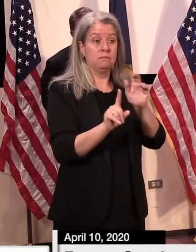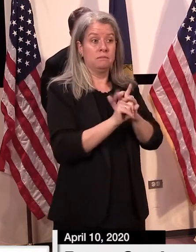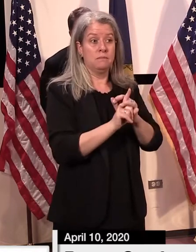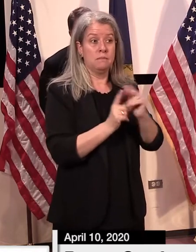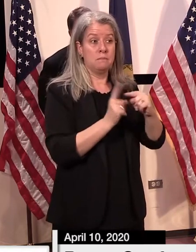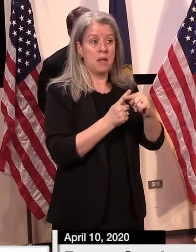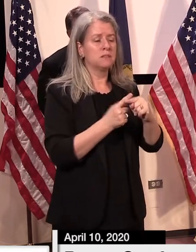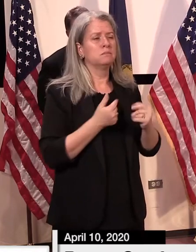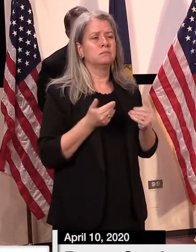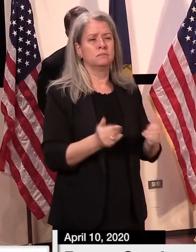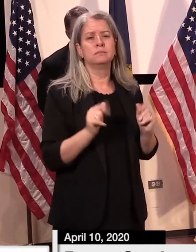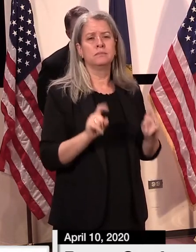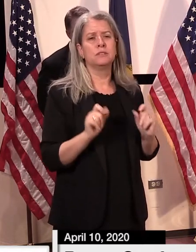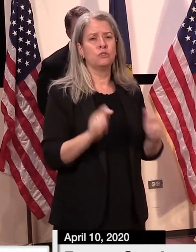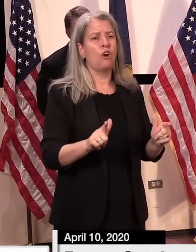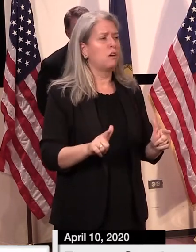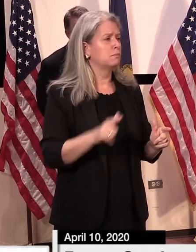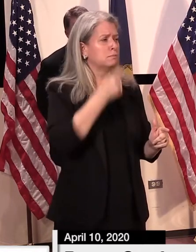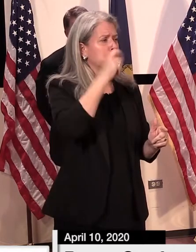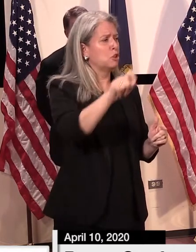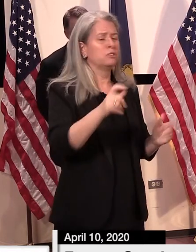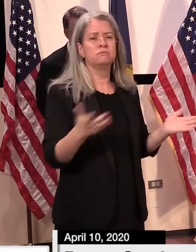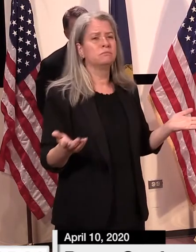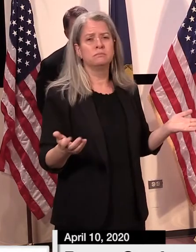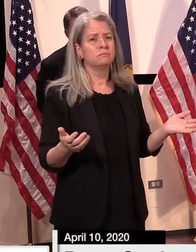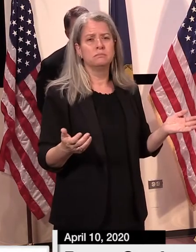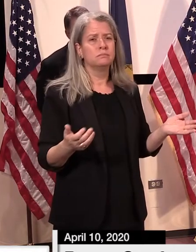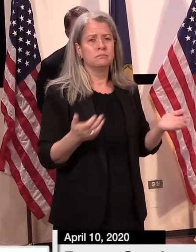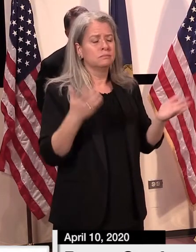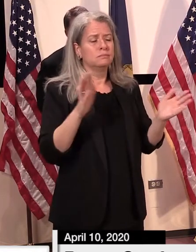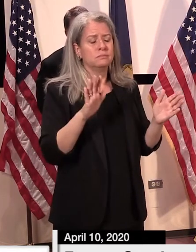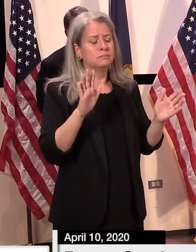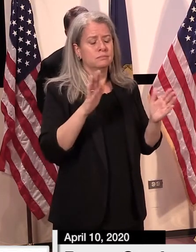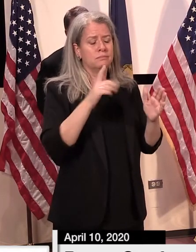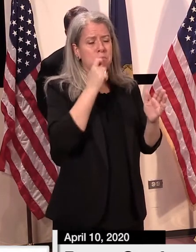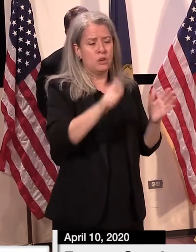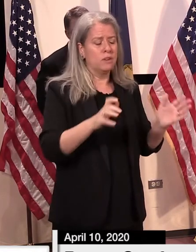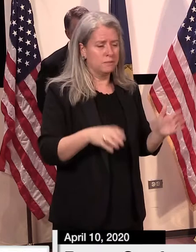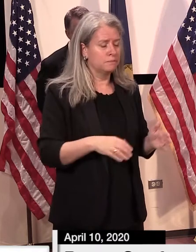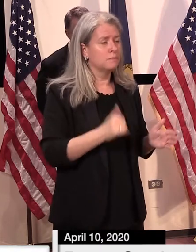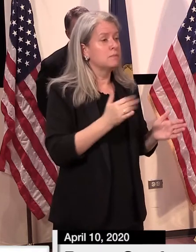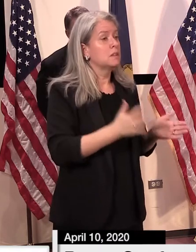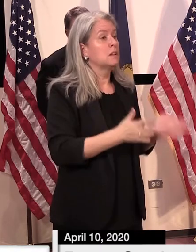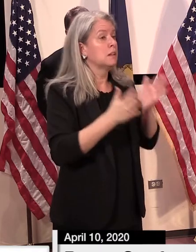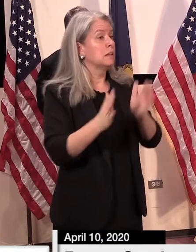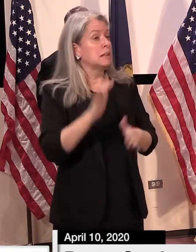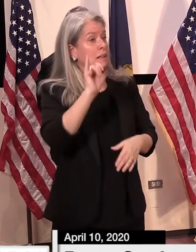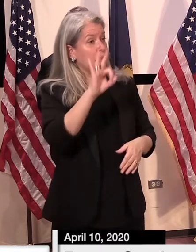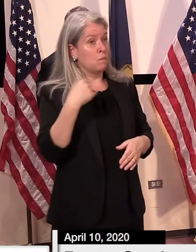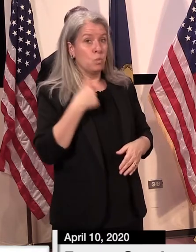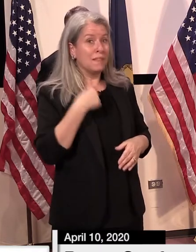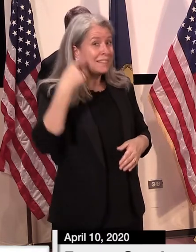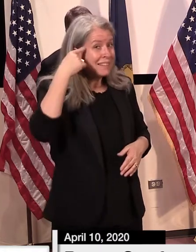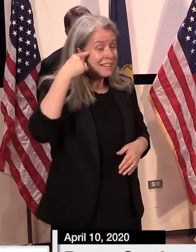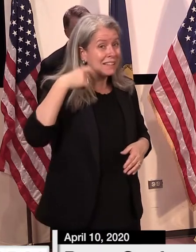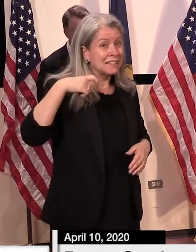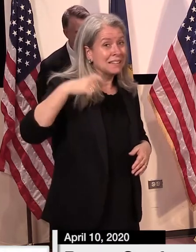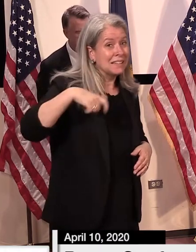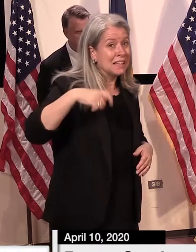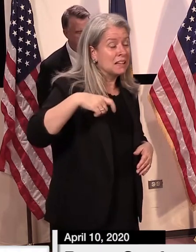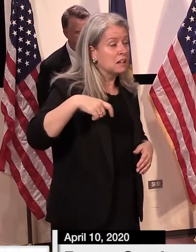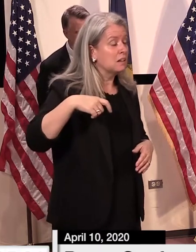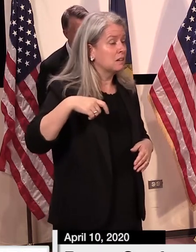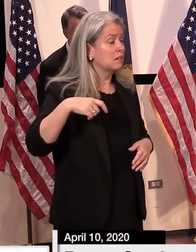we will begin universal testing. And to your point, if we feel that it's necessary, I broadcast